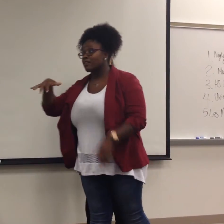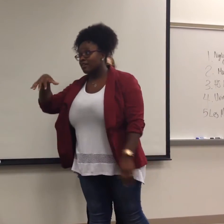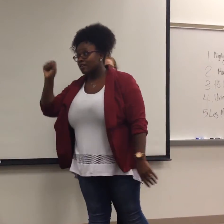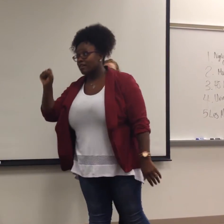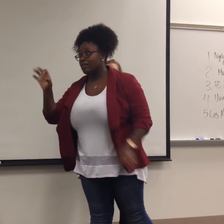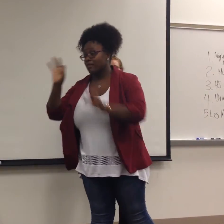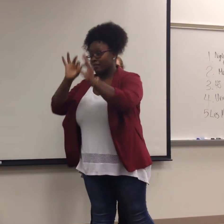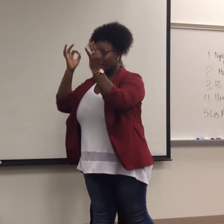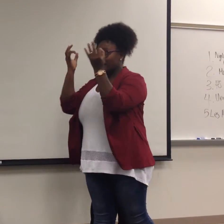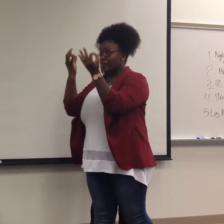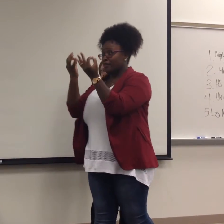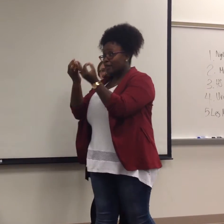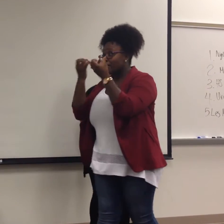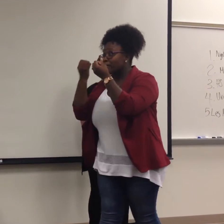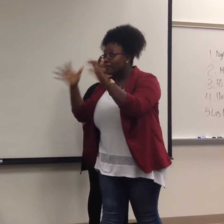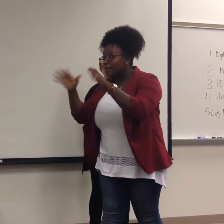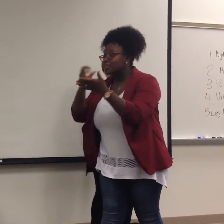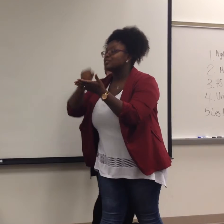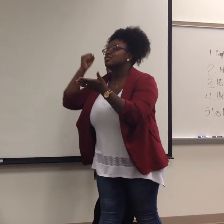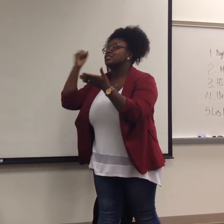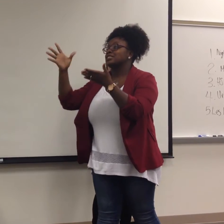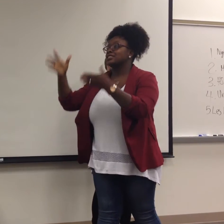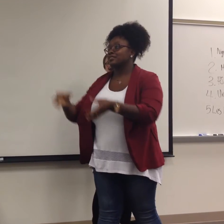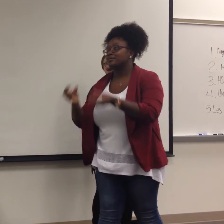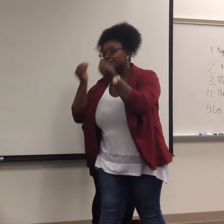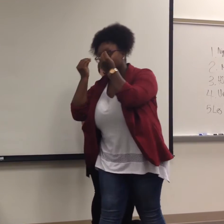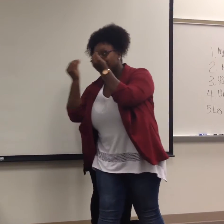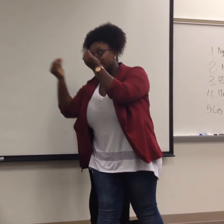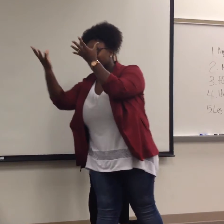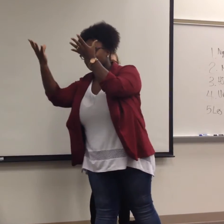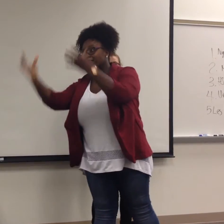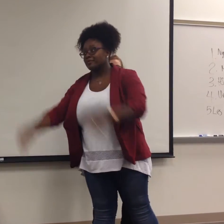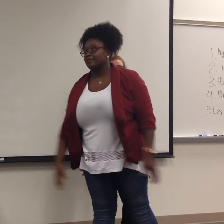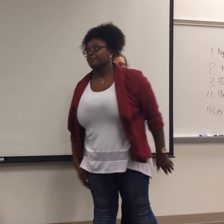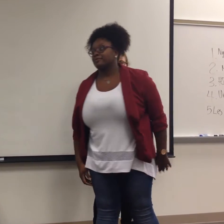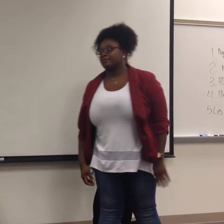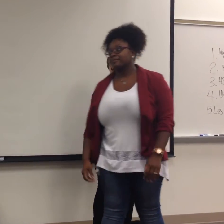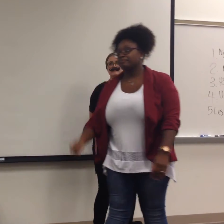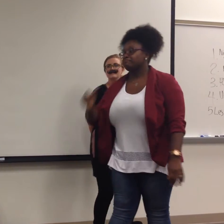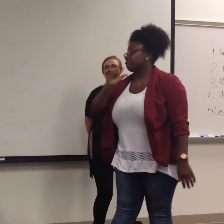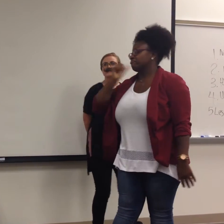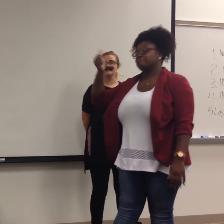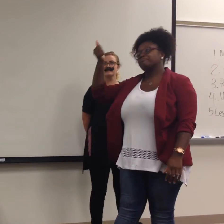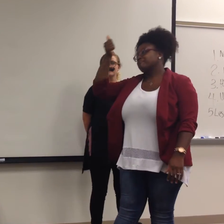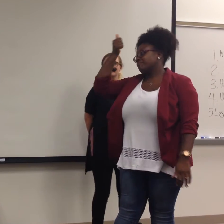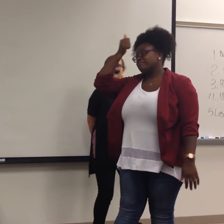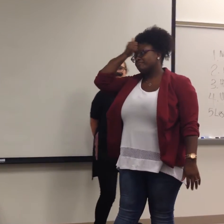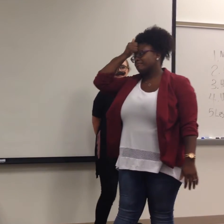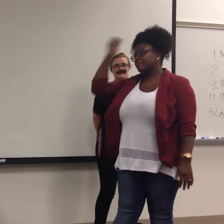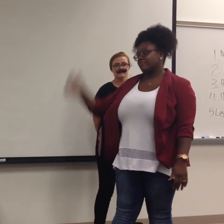all the power, you're in the money Advice to you Don't be the bunny